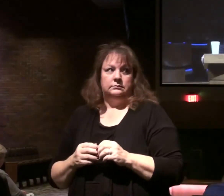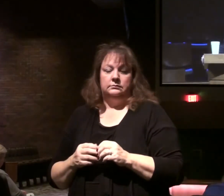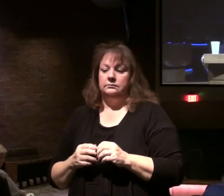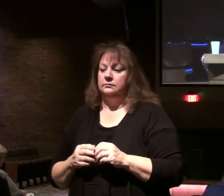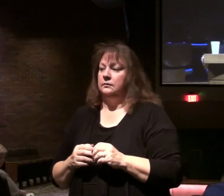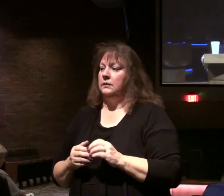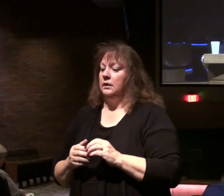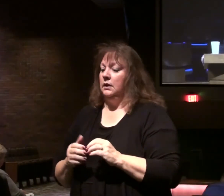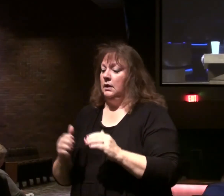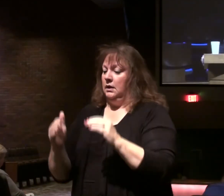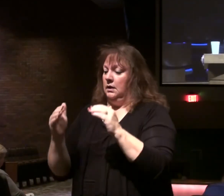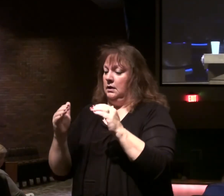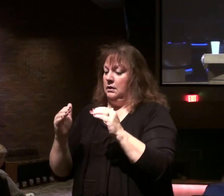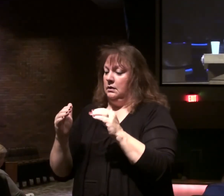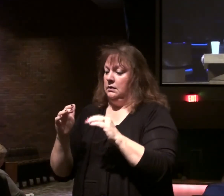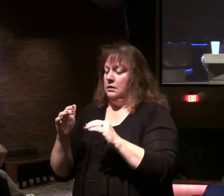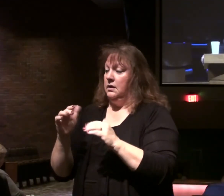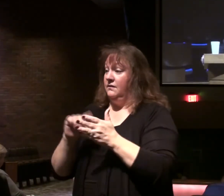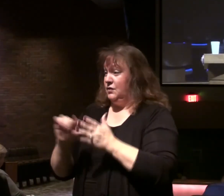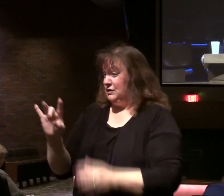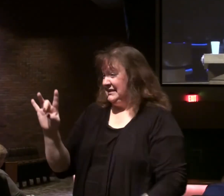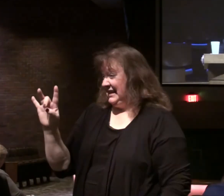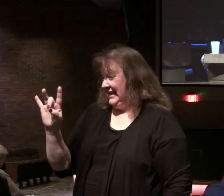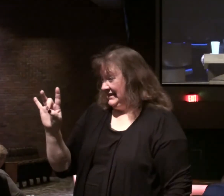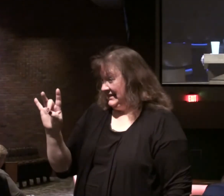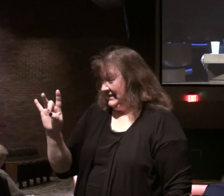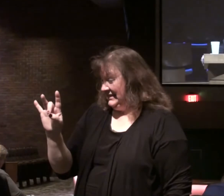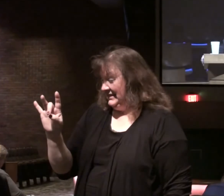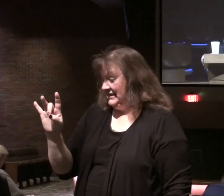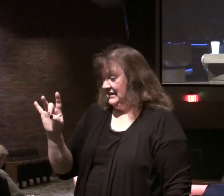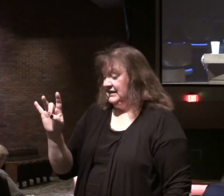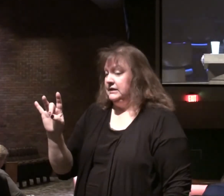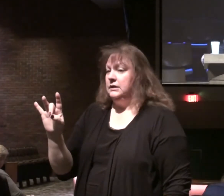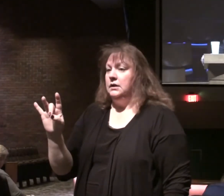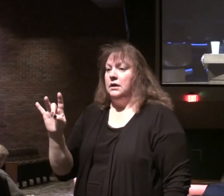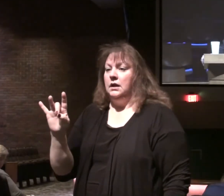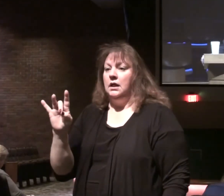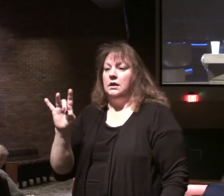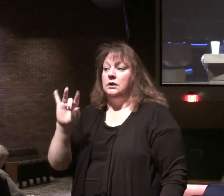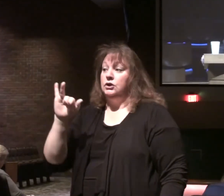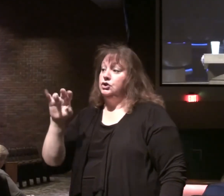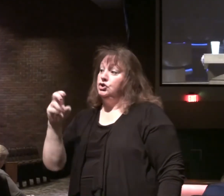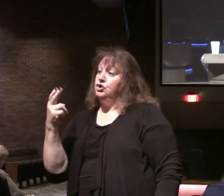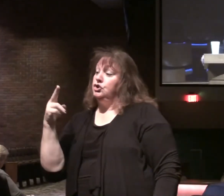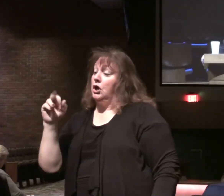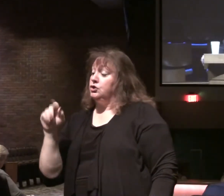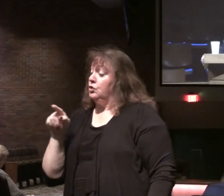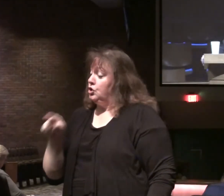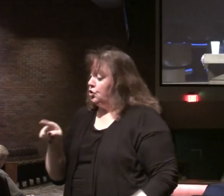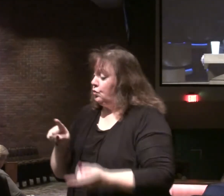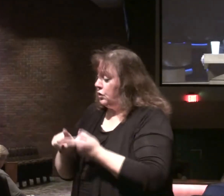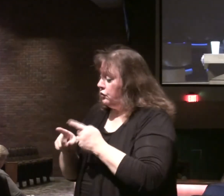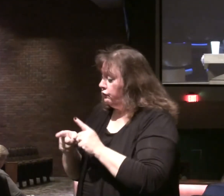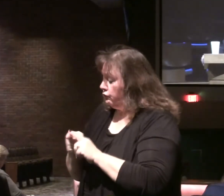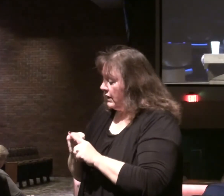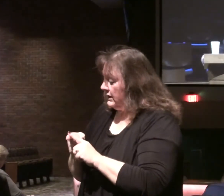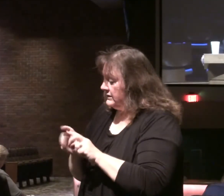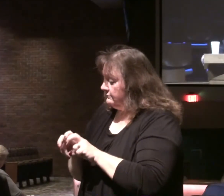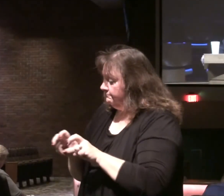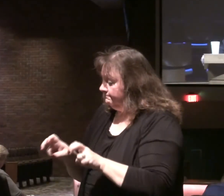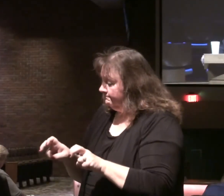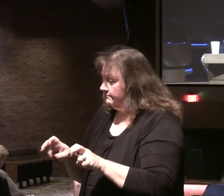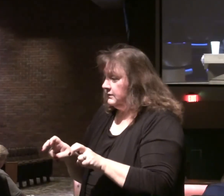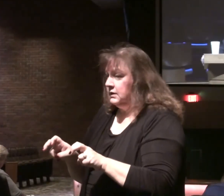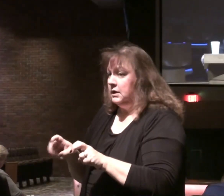Then you come down. We have been here. Verse 8 of chapter 3. Listen, Joshua the high priest. You and your friends who are sitting in front of you.